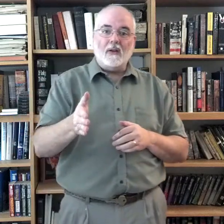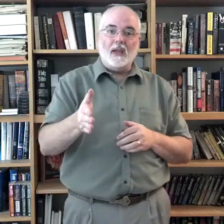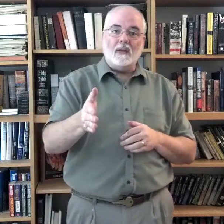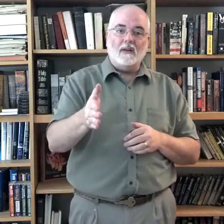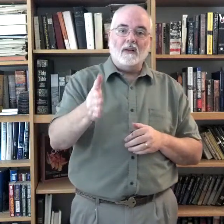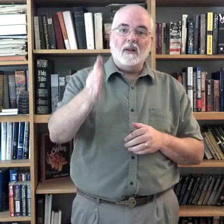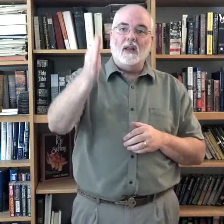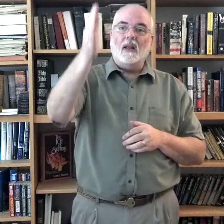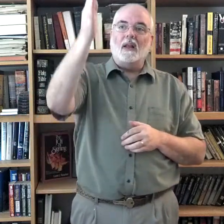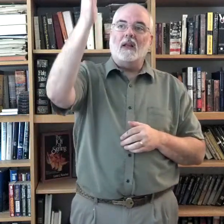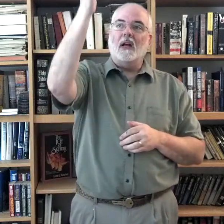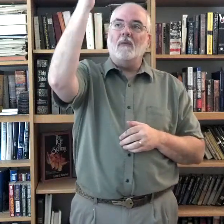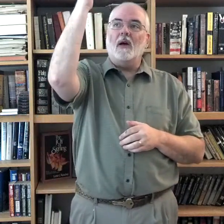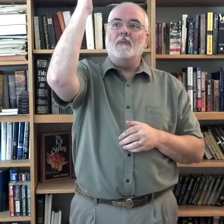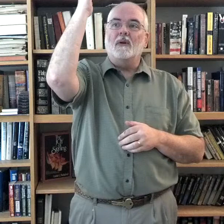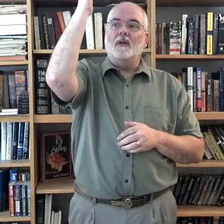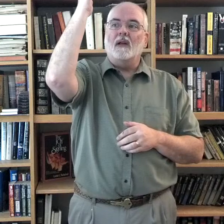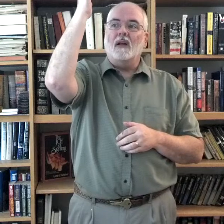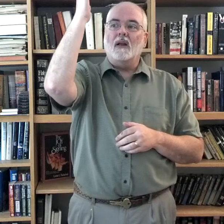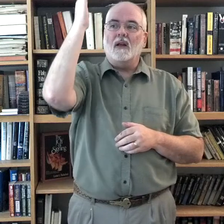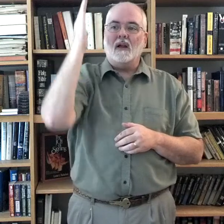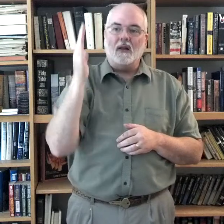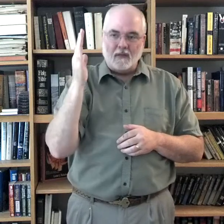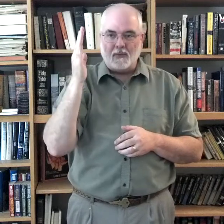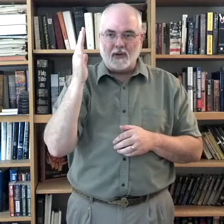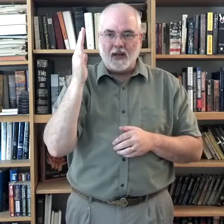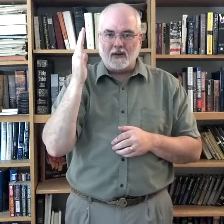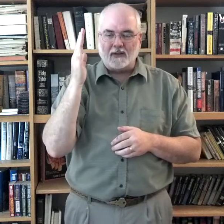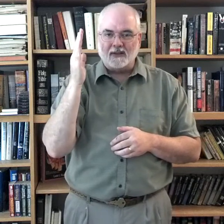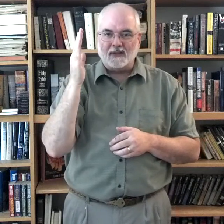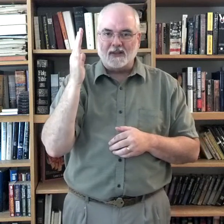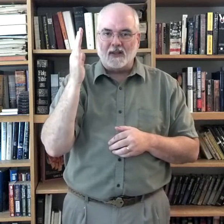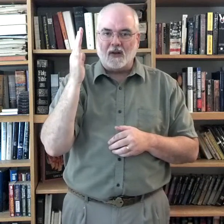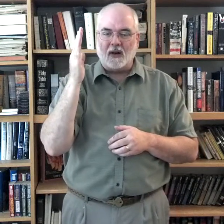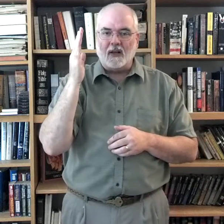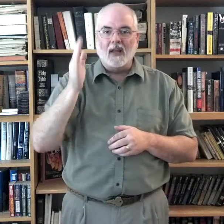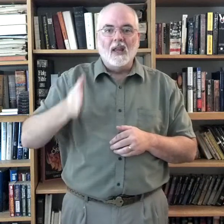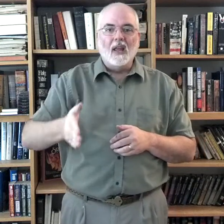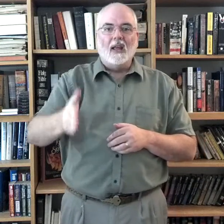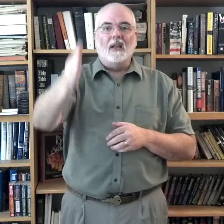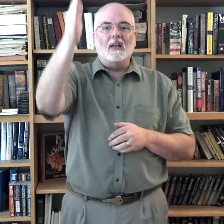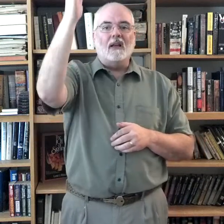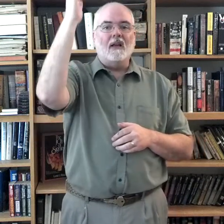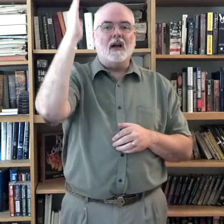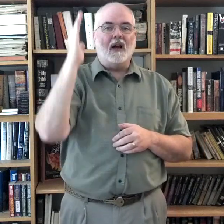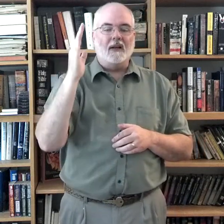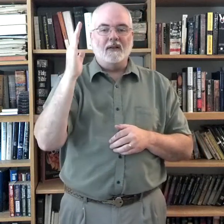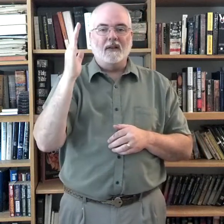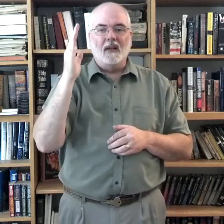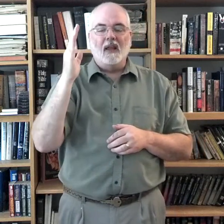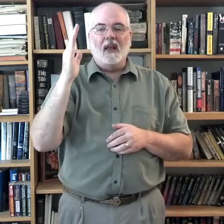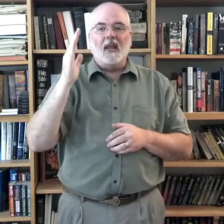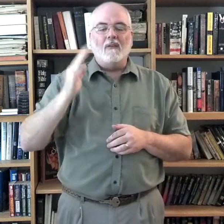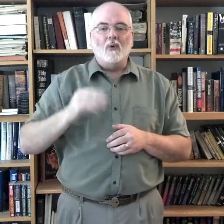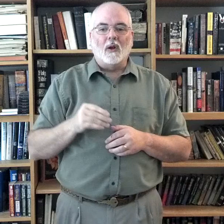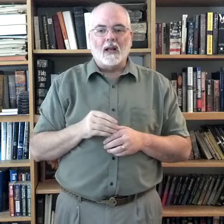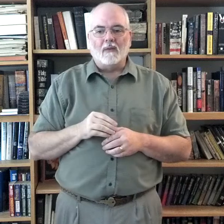hand, come up, and put down. Alright? God. If you were trying to